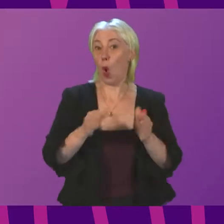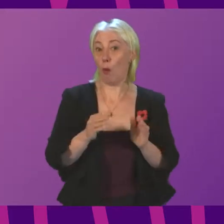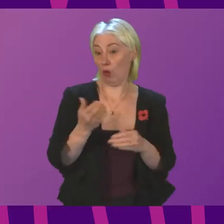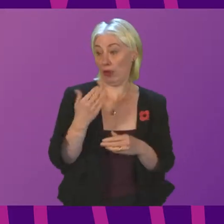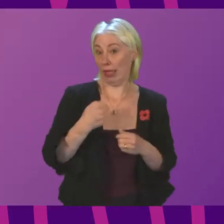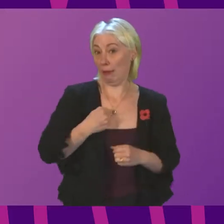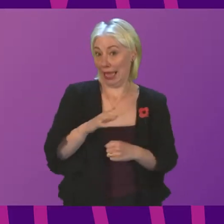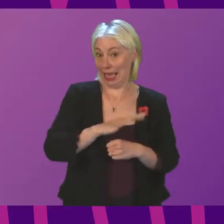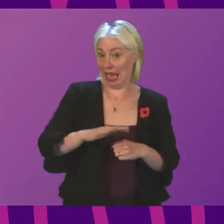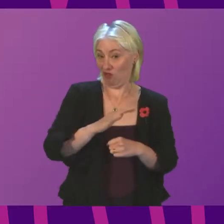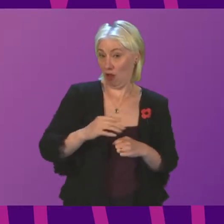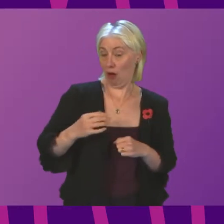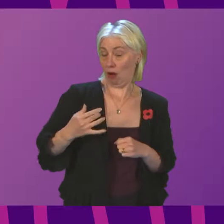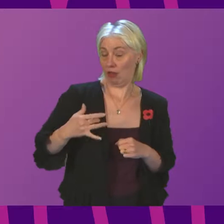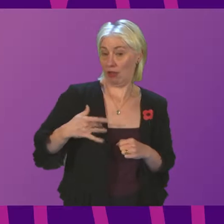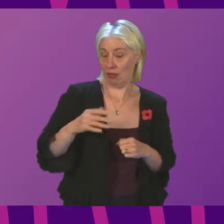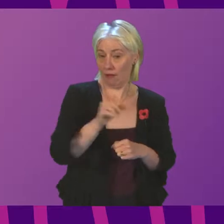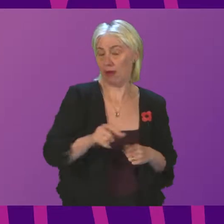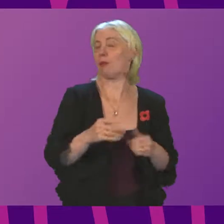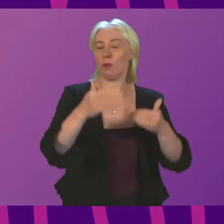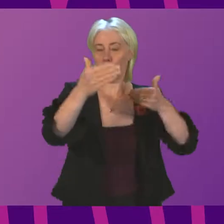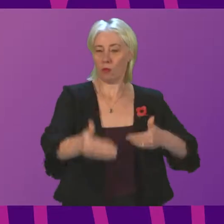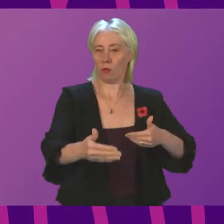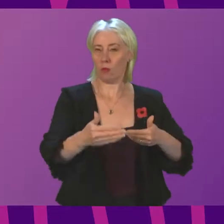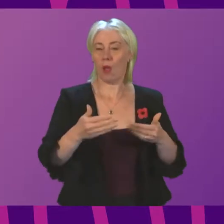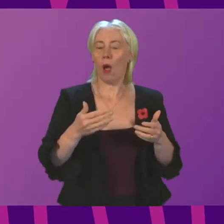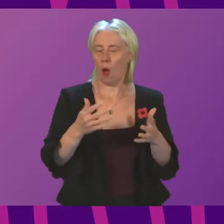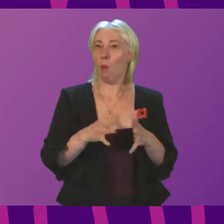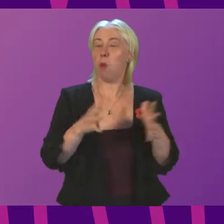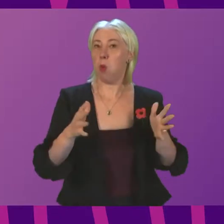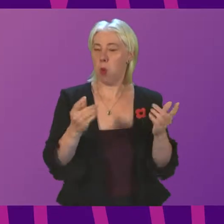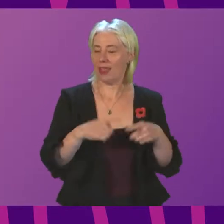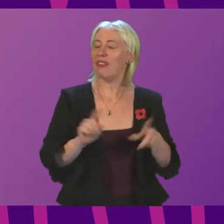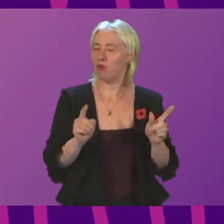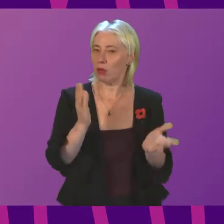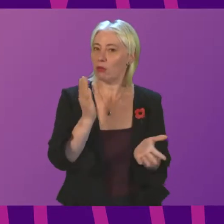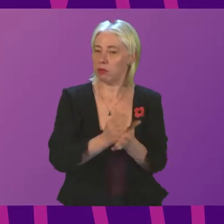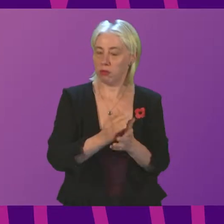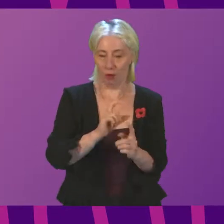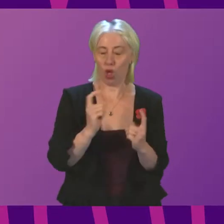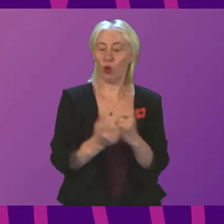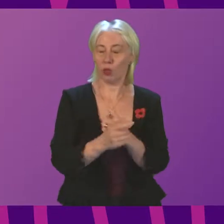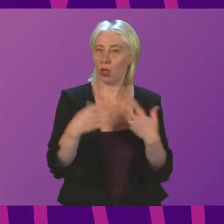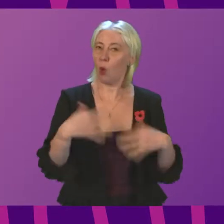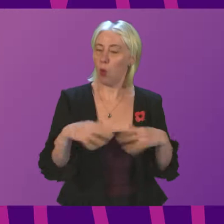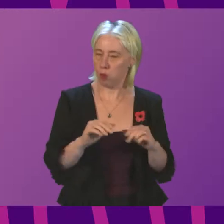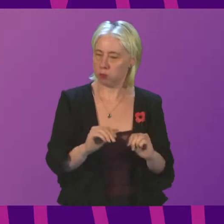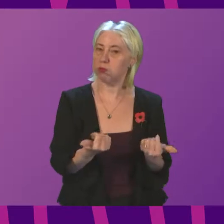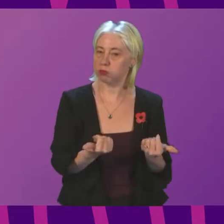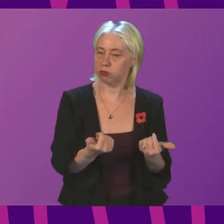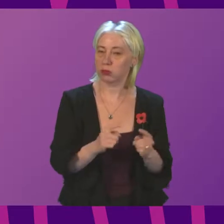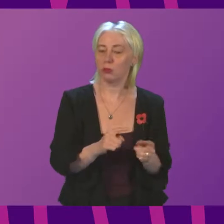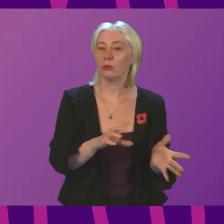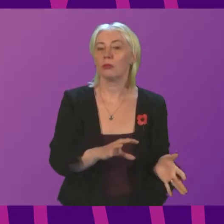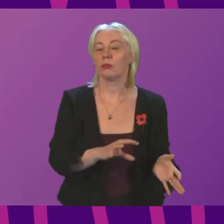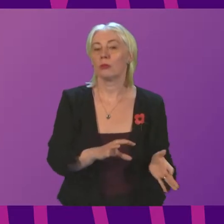constituency between Lunkerty and the Pass of Burnham and it has made a huge difference to the local community. The issues